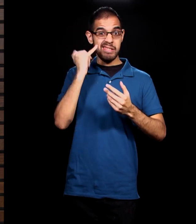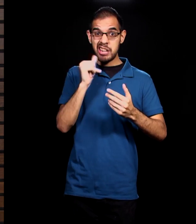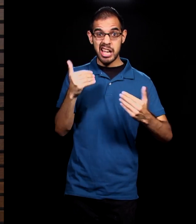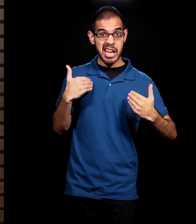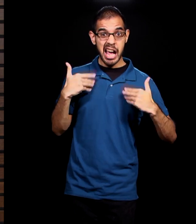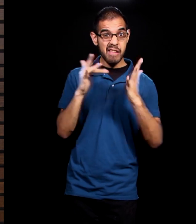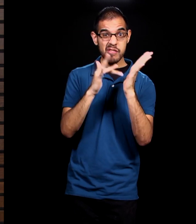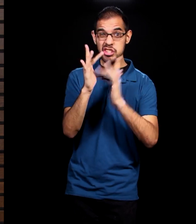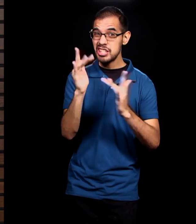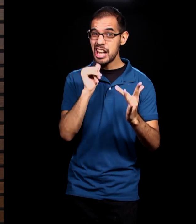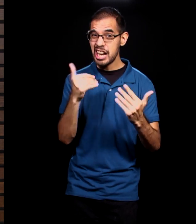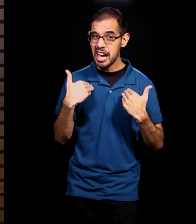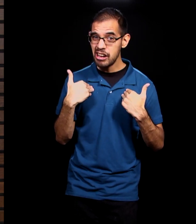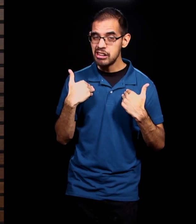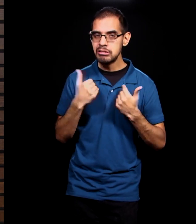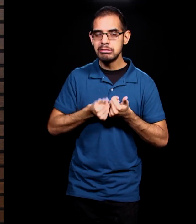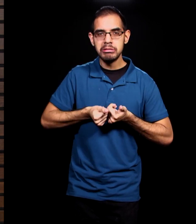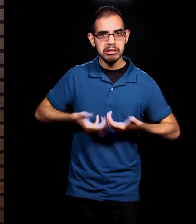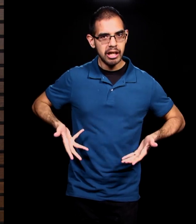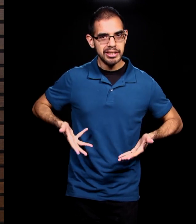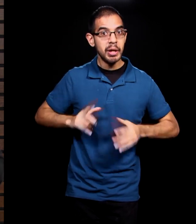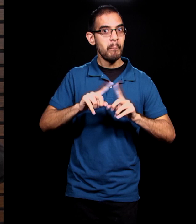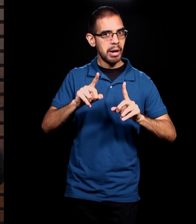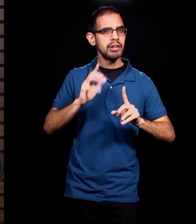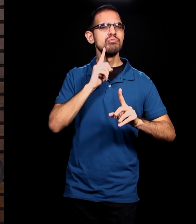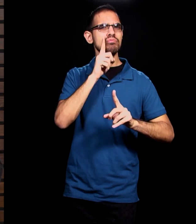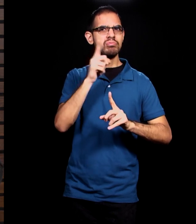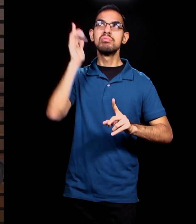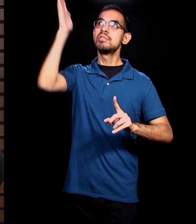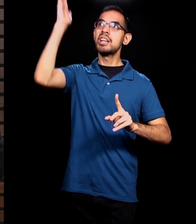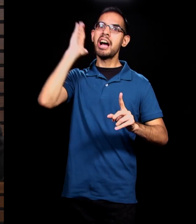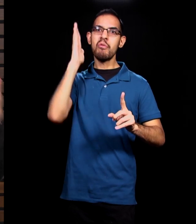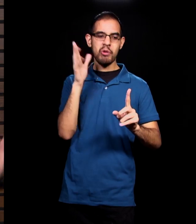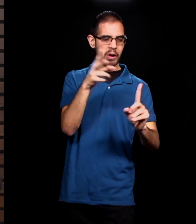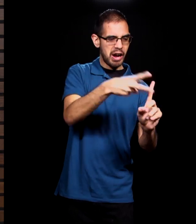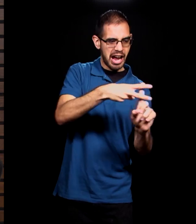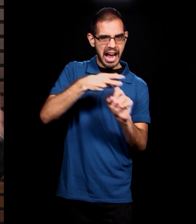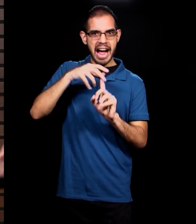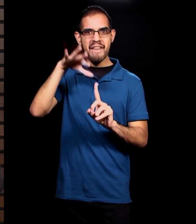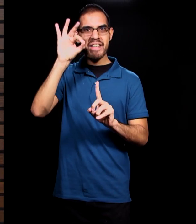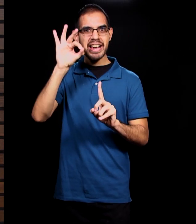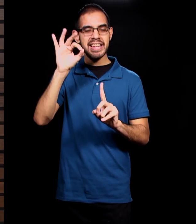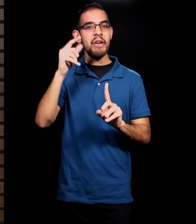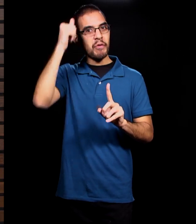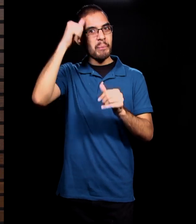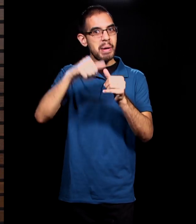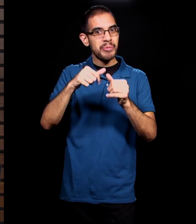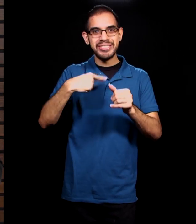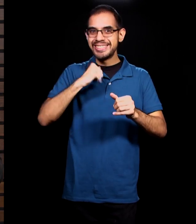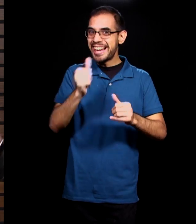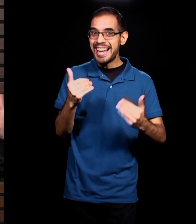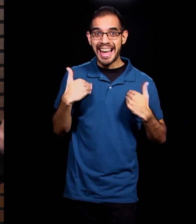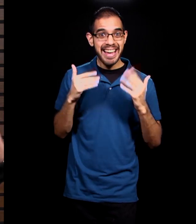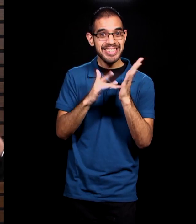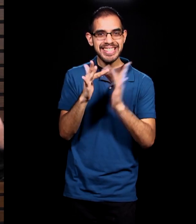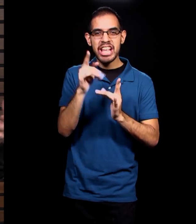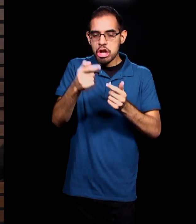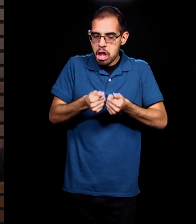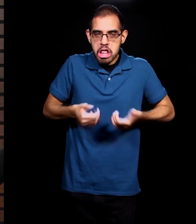lost, but that he has come to find us. Once we receive Jesus, we need to remember that without him, we're lost, that it's not our merit, that somehow we didn't